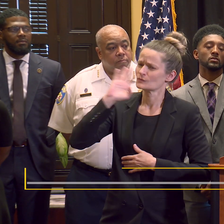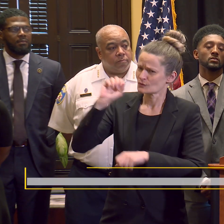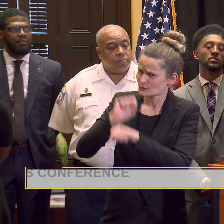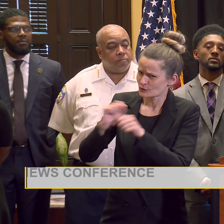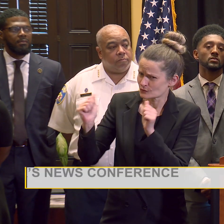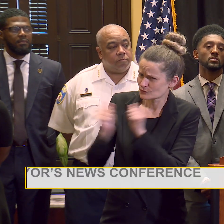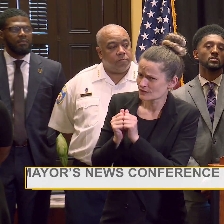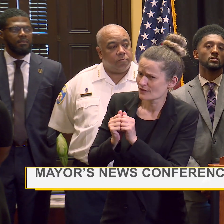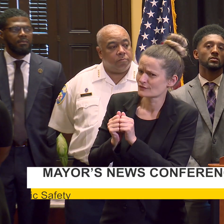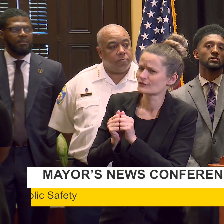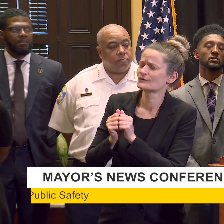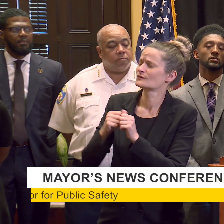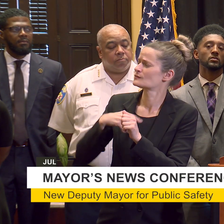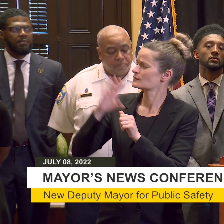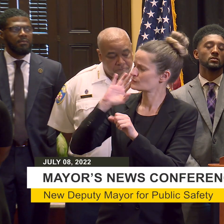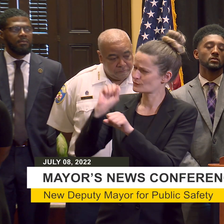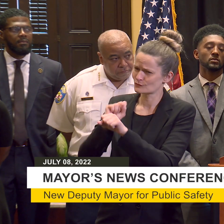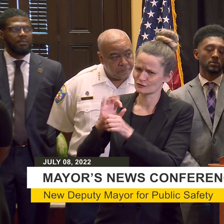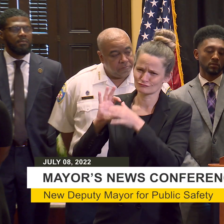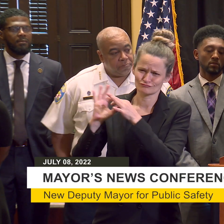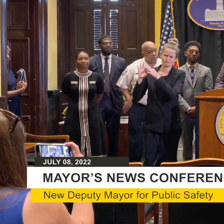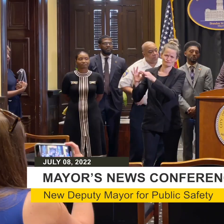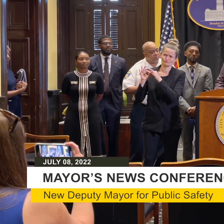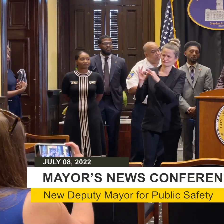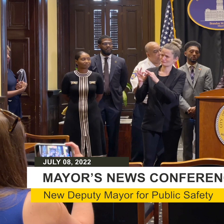work great together. And I want to move forward, sir.